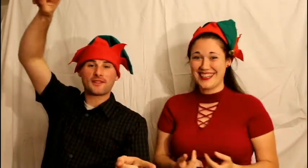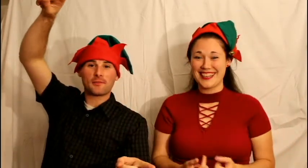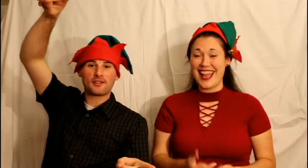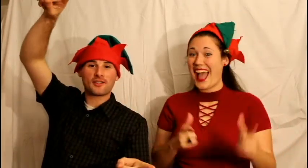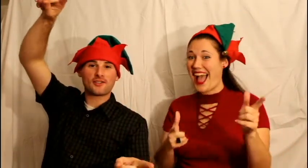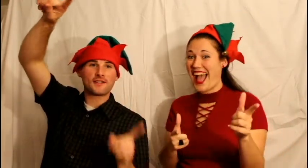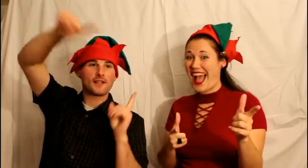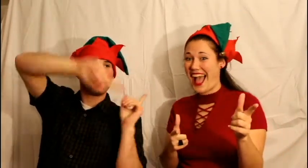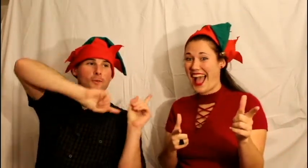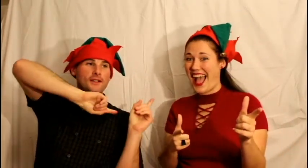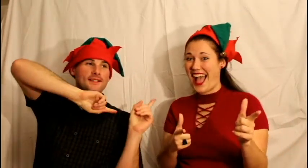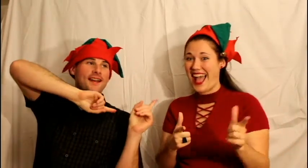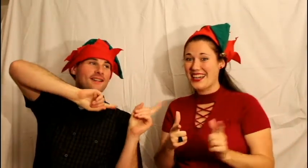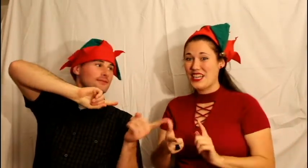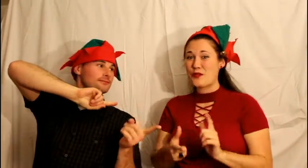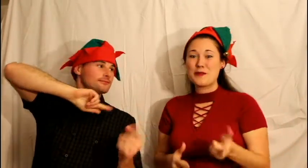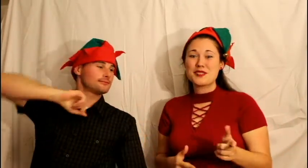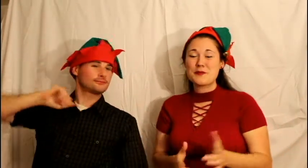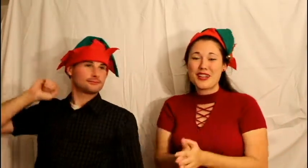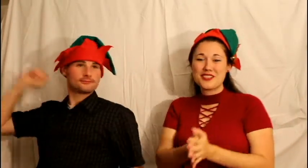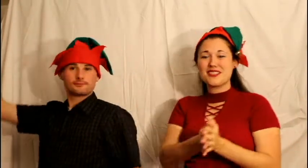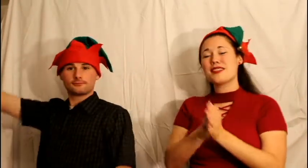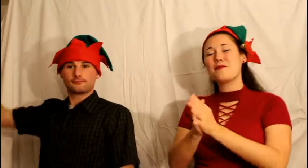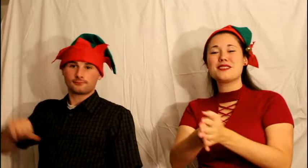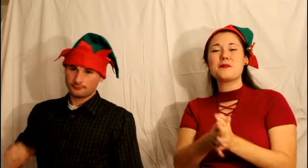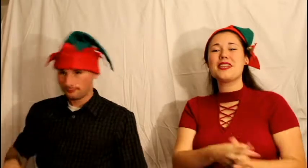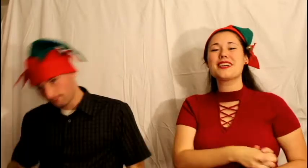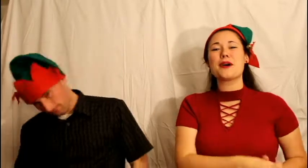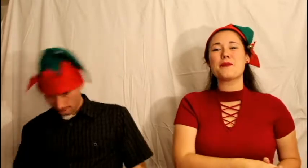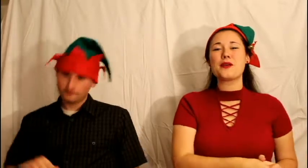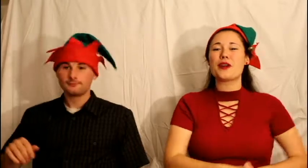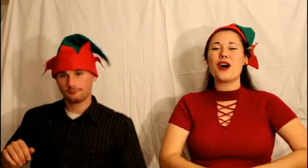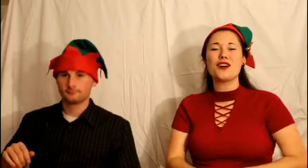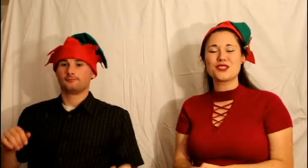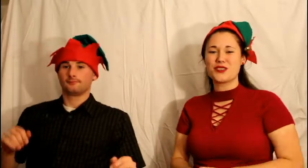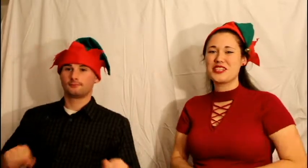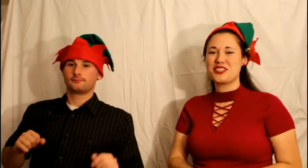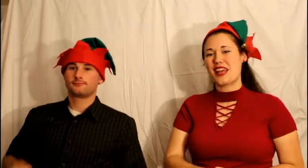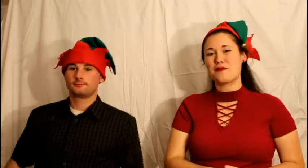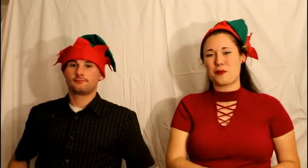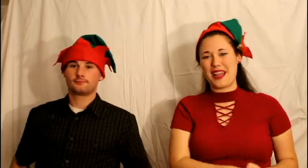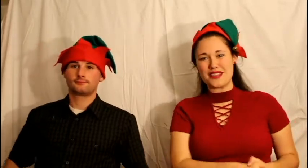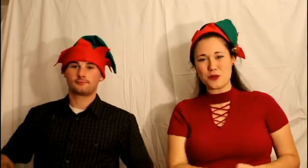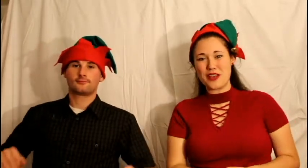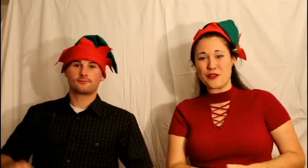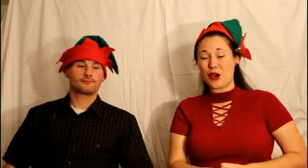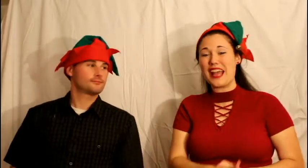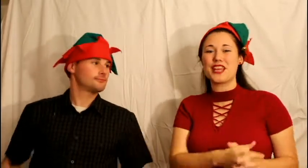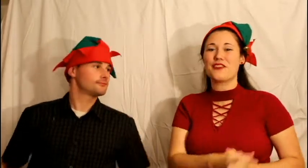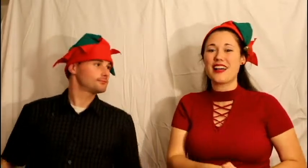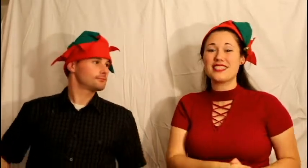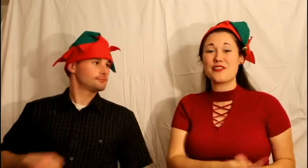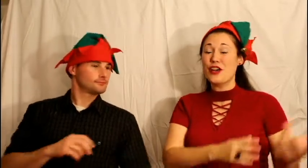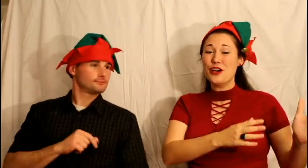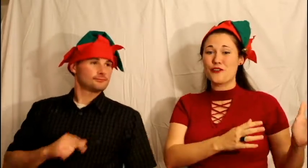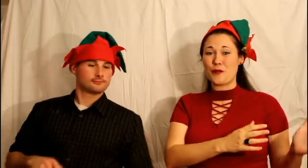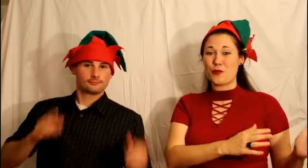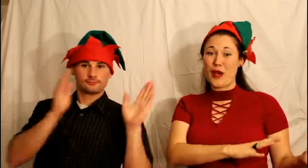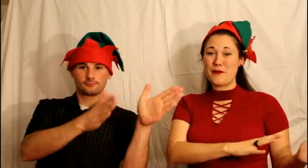Sun Productions. What is that? Rainbow Sun Productions is a multimedia company where all stories shine bright. We have a variety of content from web